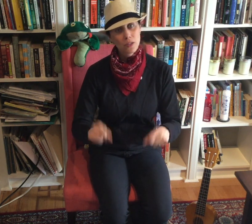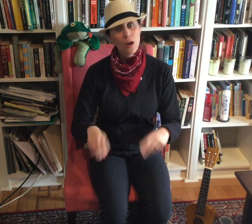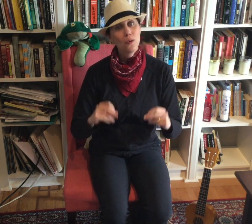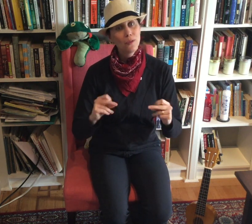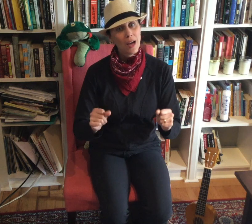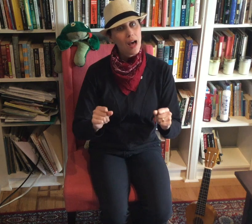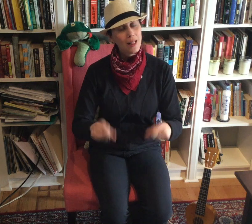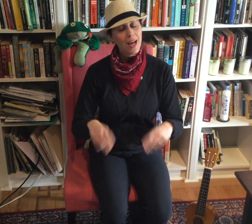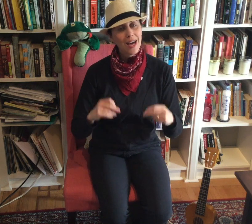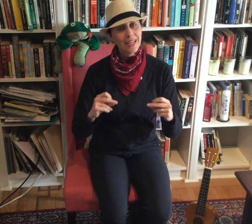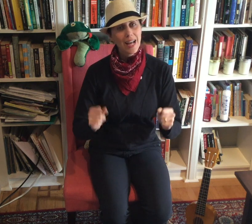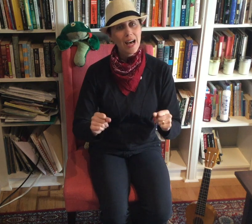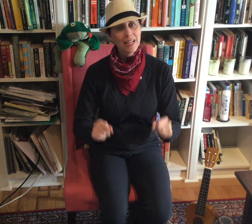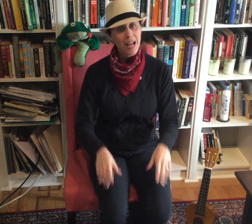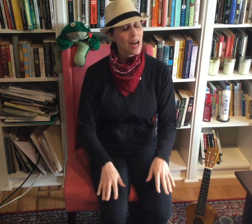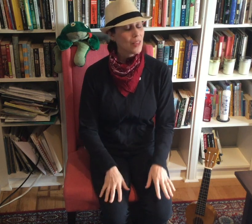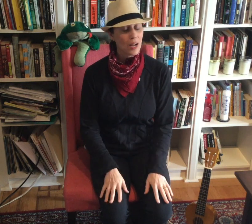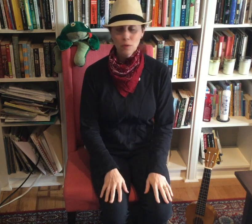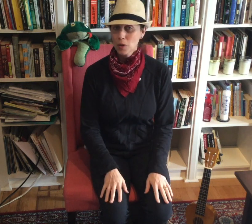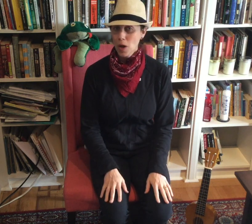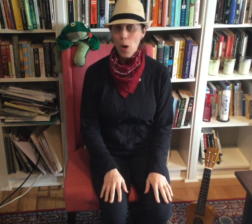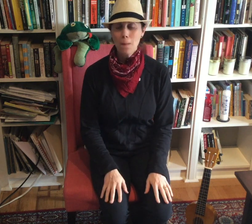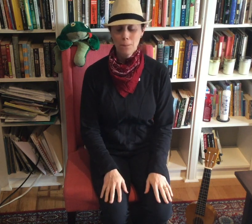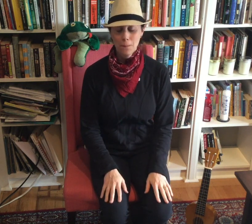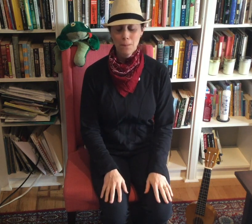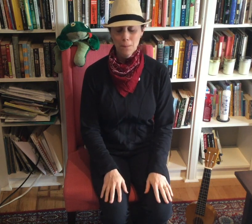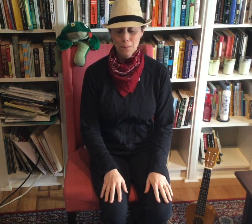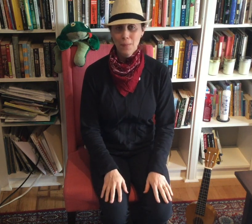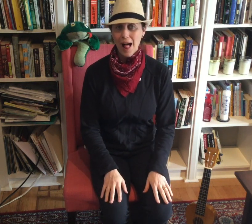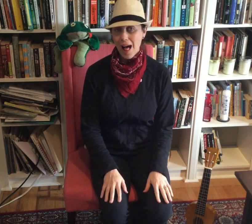go la-dee-da-dee-da, they don't go mm-mm-ah.